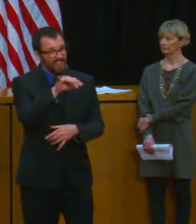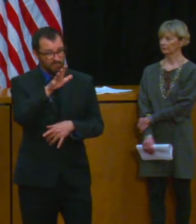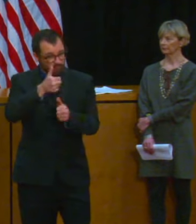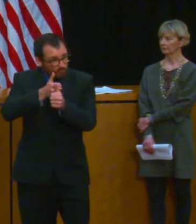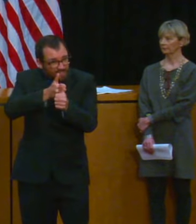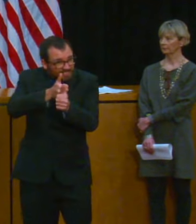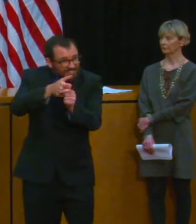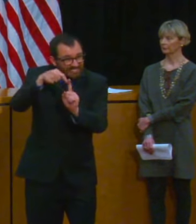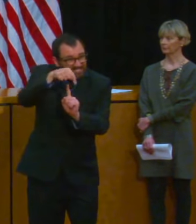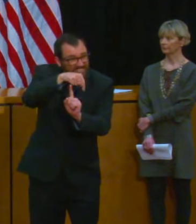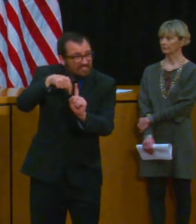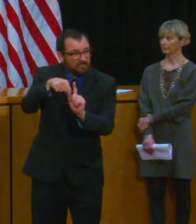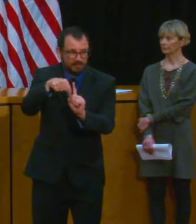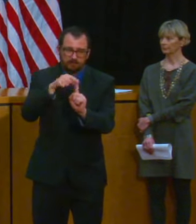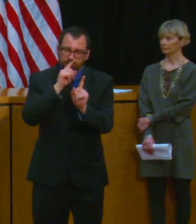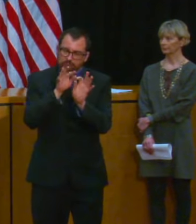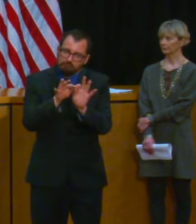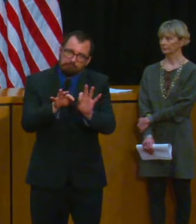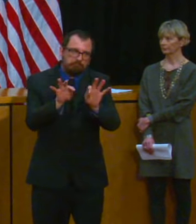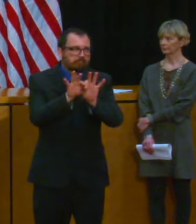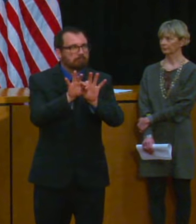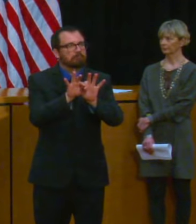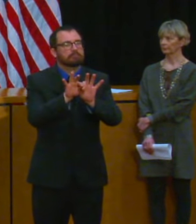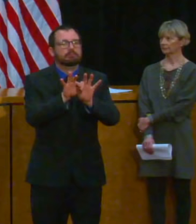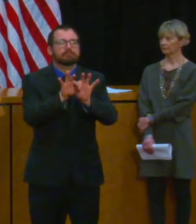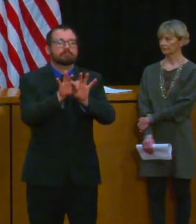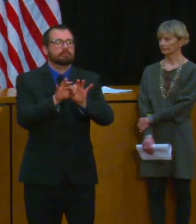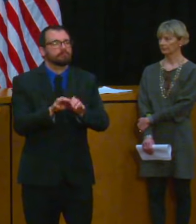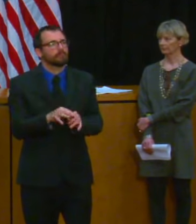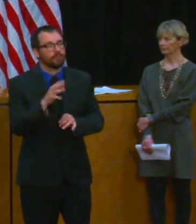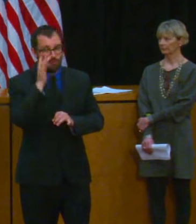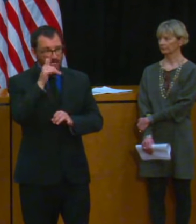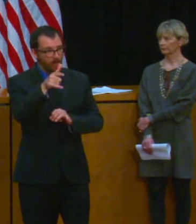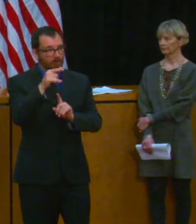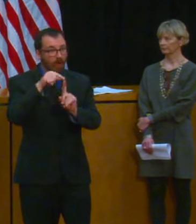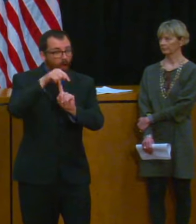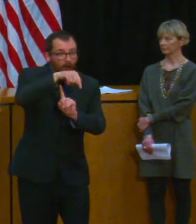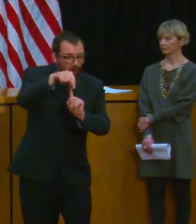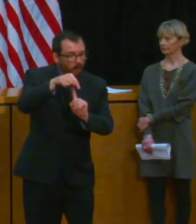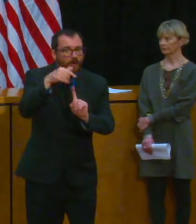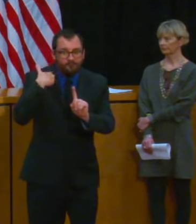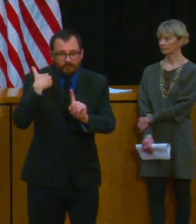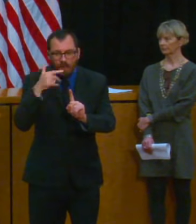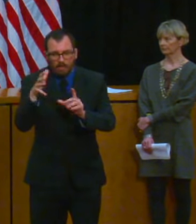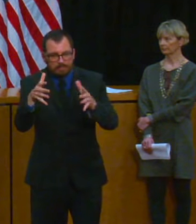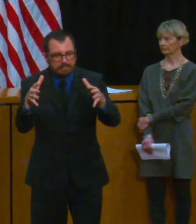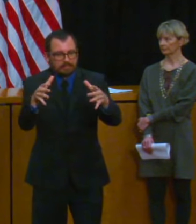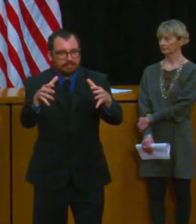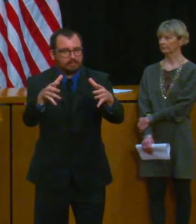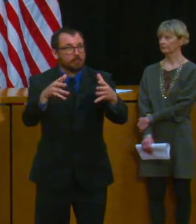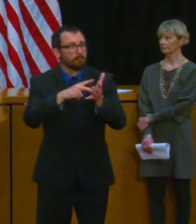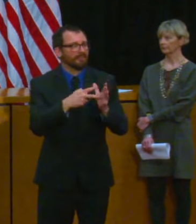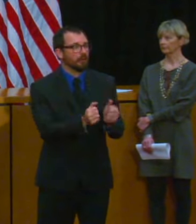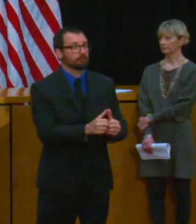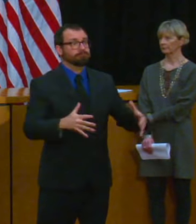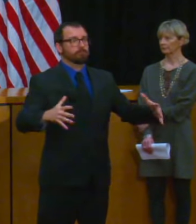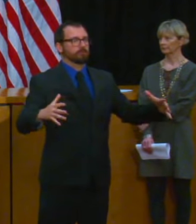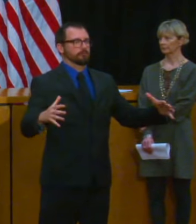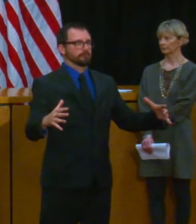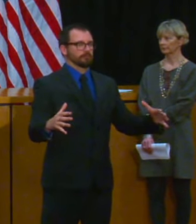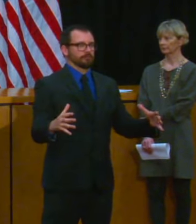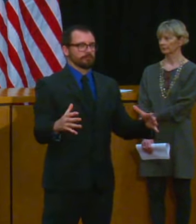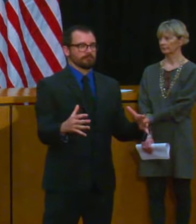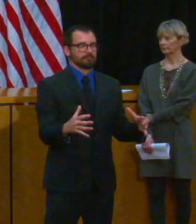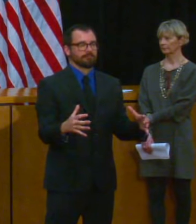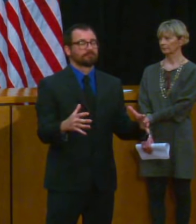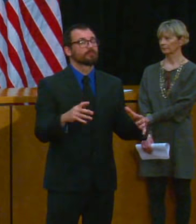launched this program earlier this month and said that by the end of April we anticipated we would have about a thousand people on board working